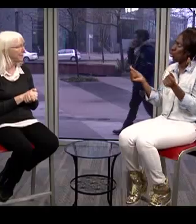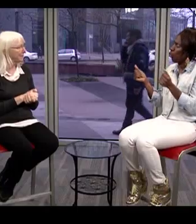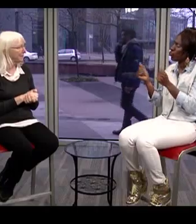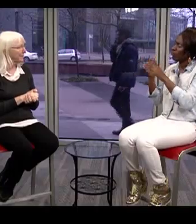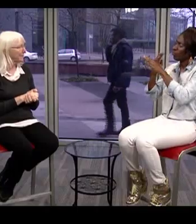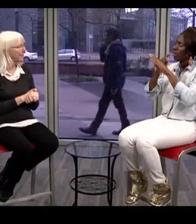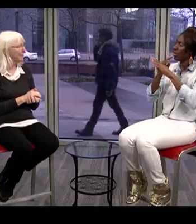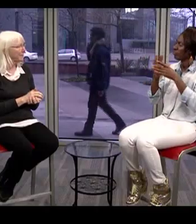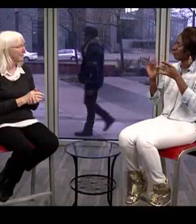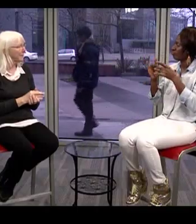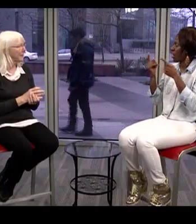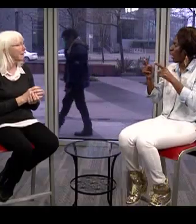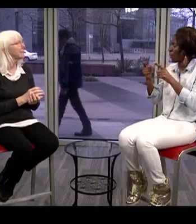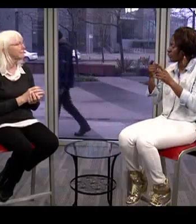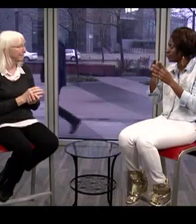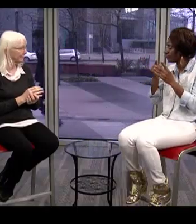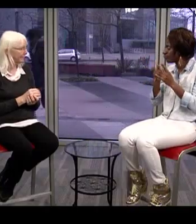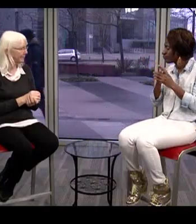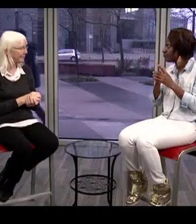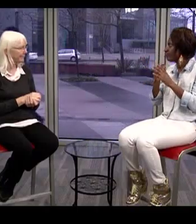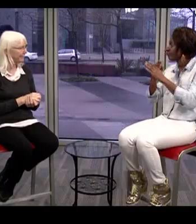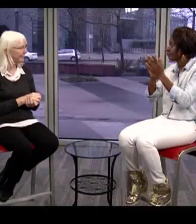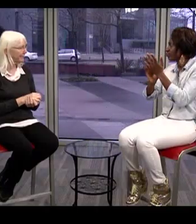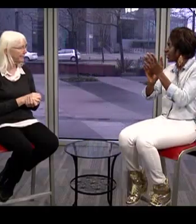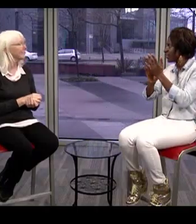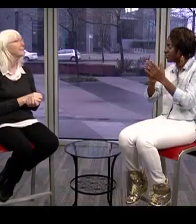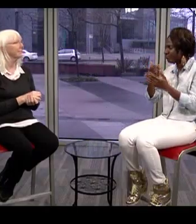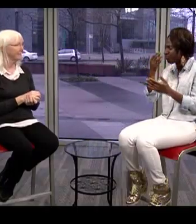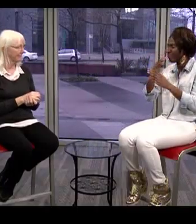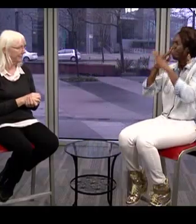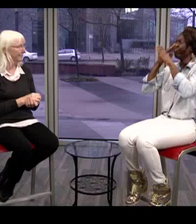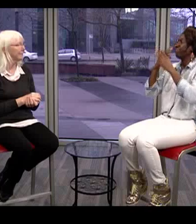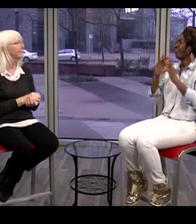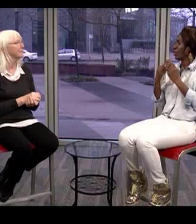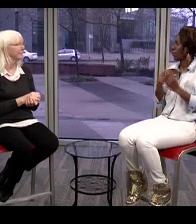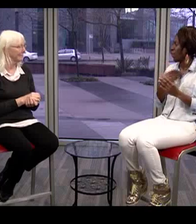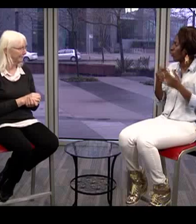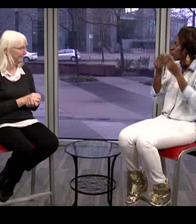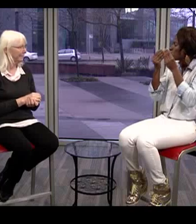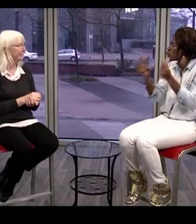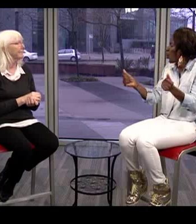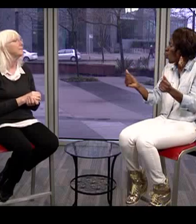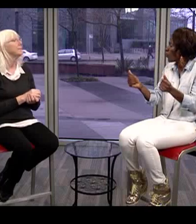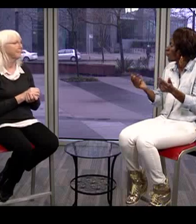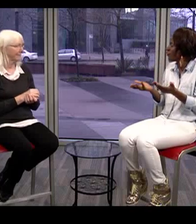for deaf people. And how can you break down those barriers? What type of thing can we do to help that?